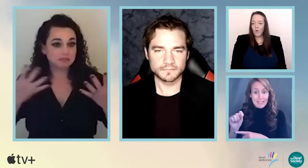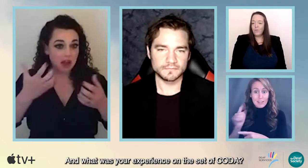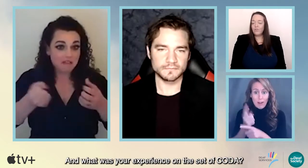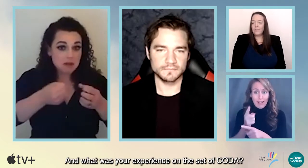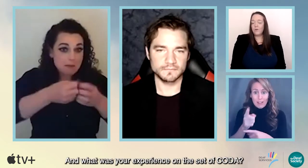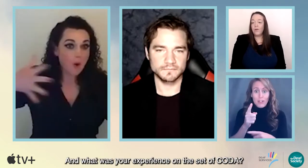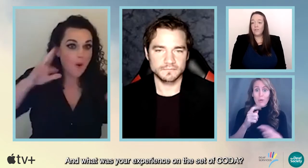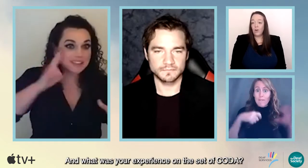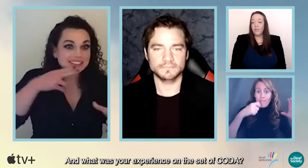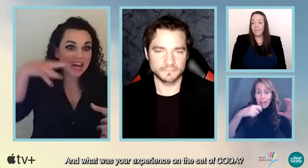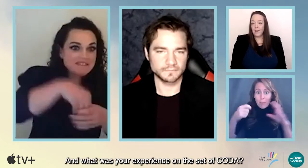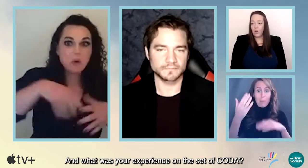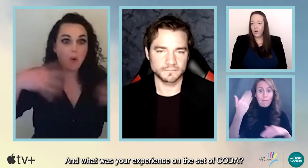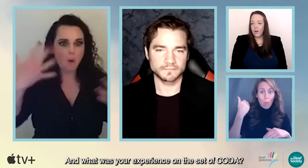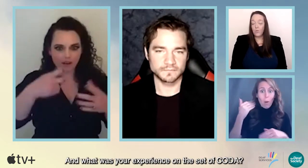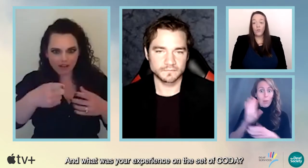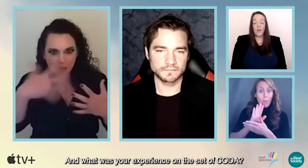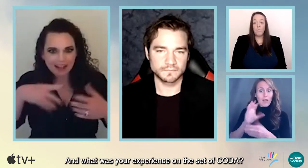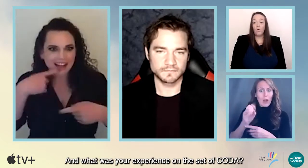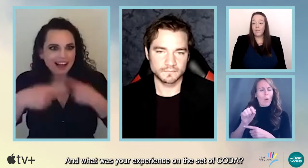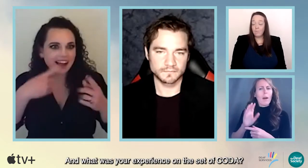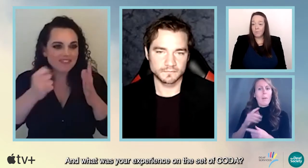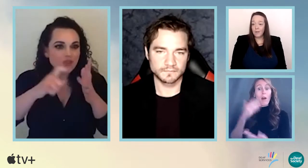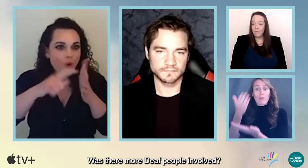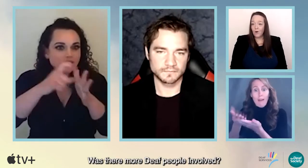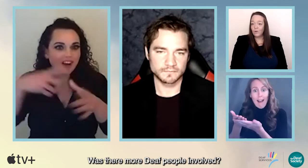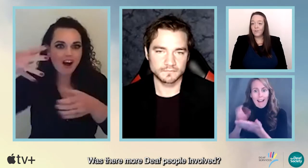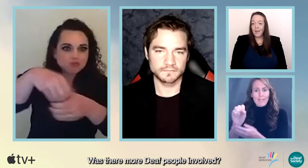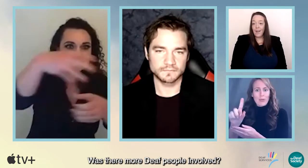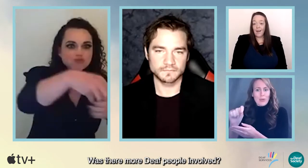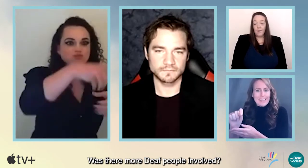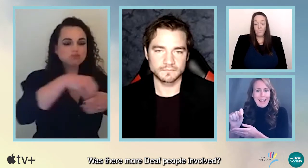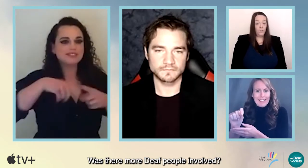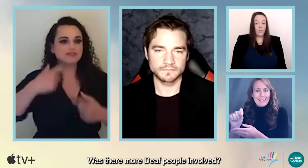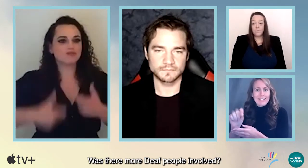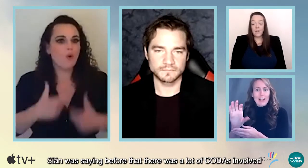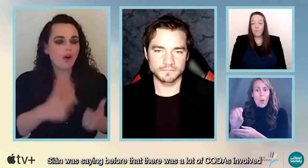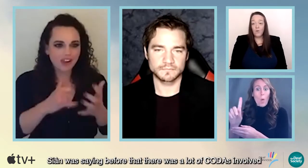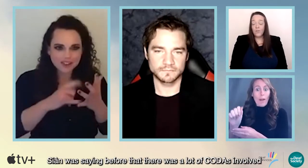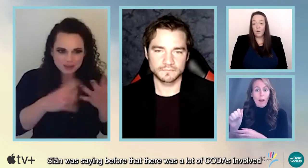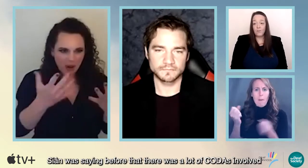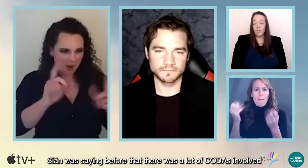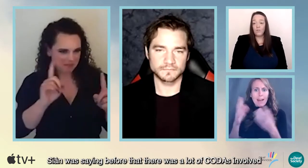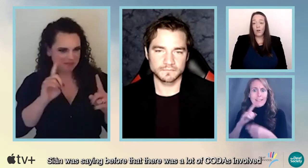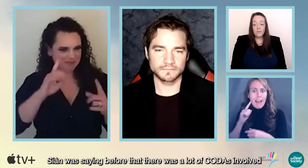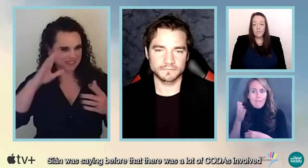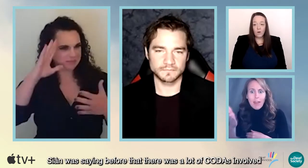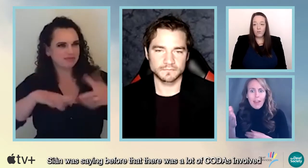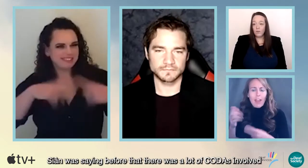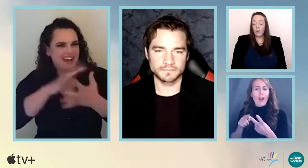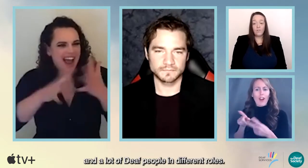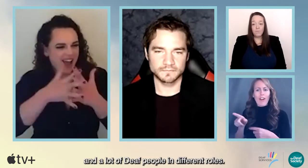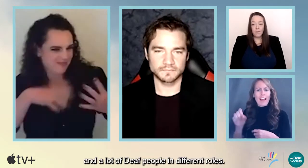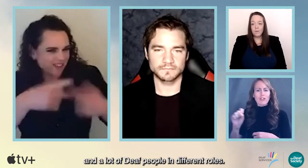And what was your experience on the set of coda? Was there more deaf people involved? Sean was saying before that there was a lot of codas